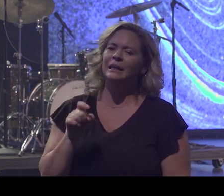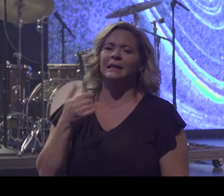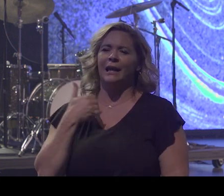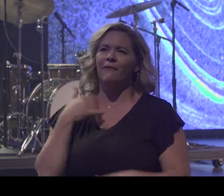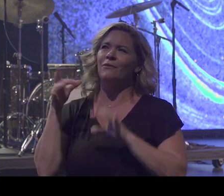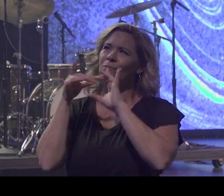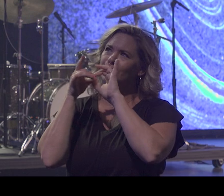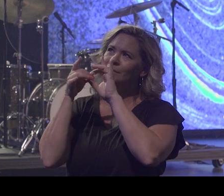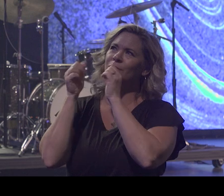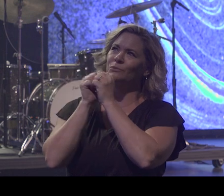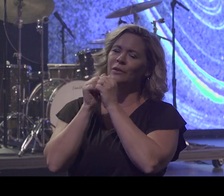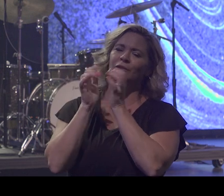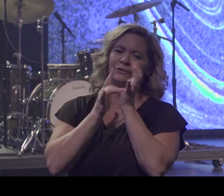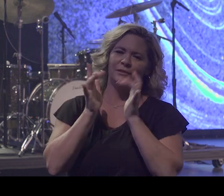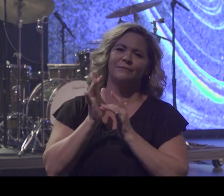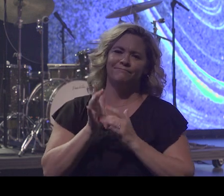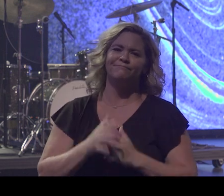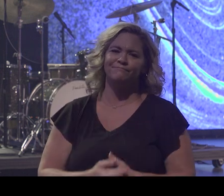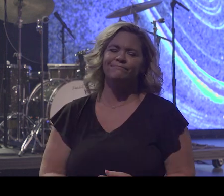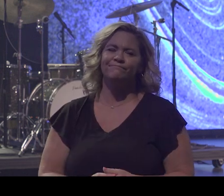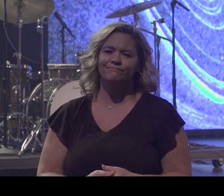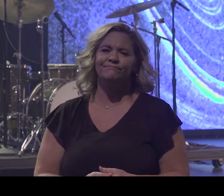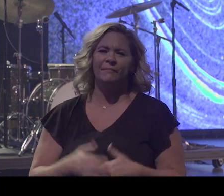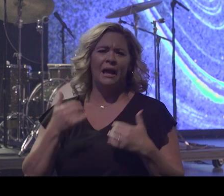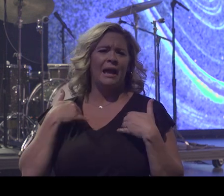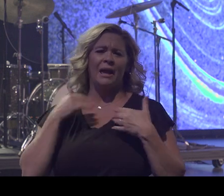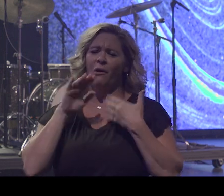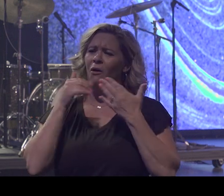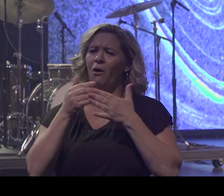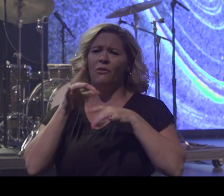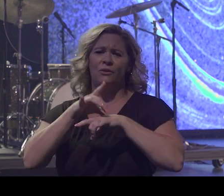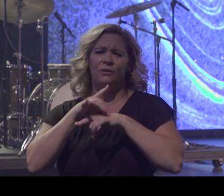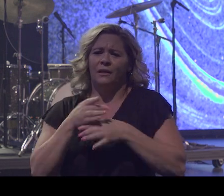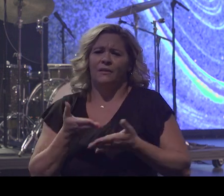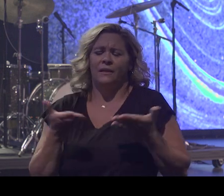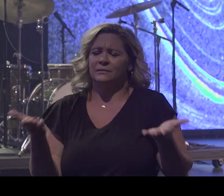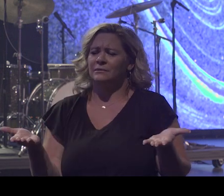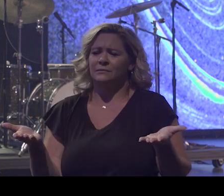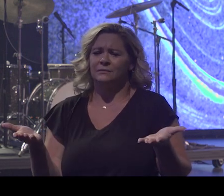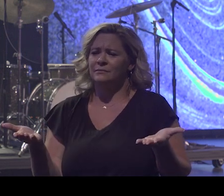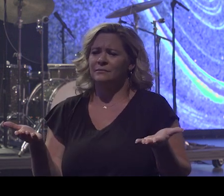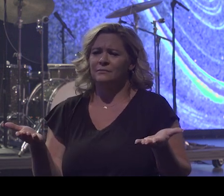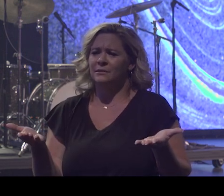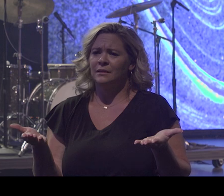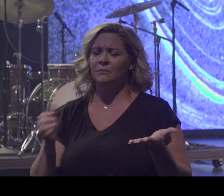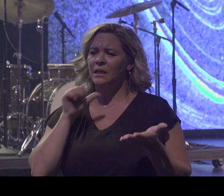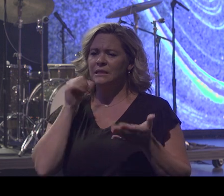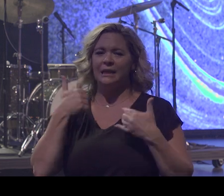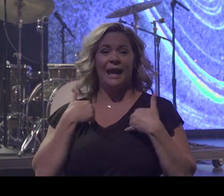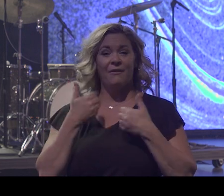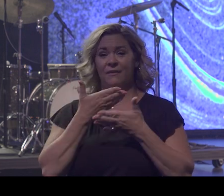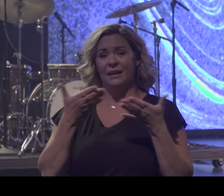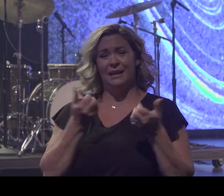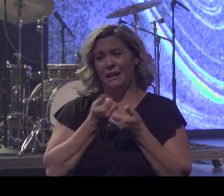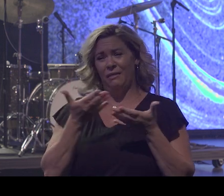with Jesus. Because I had every earthly thing, but I didn't have anything inside. Like most of us, we'll